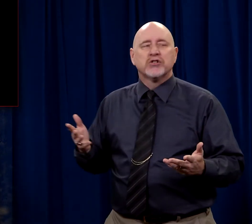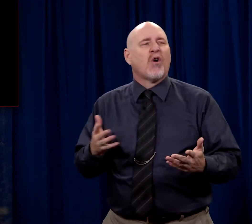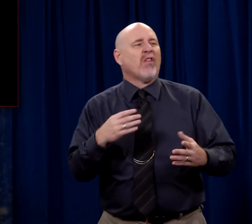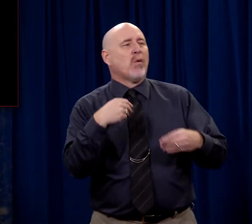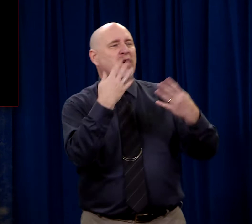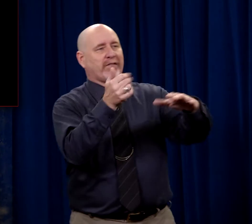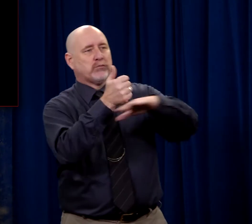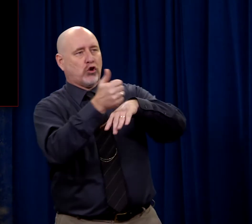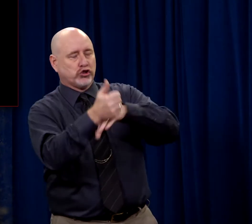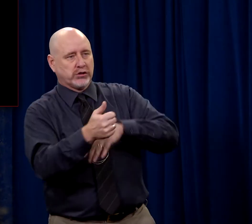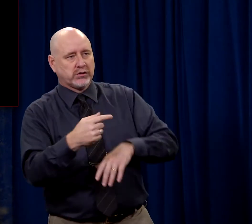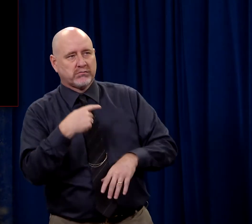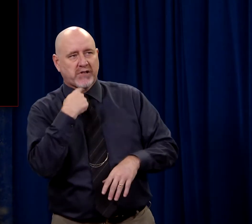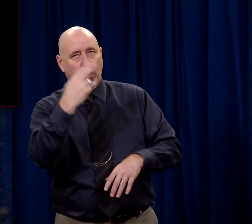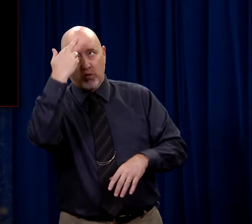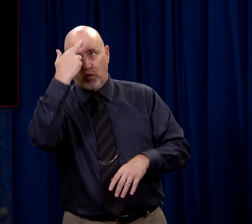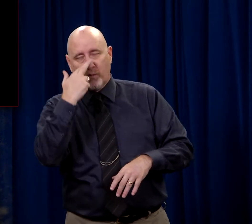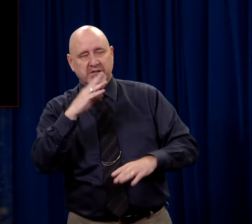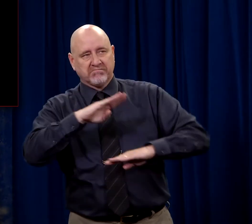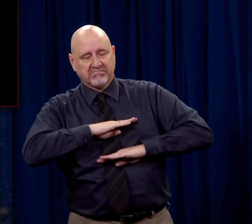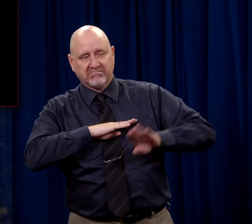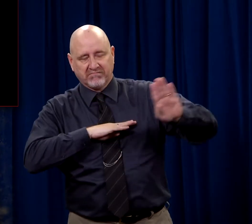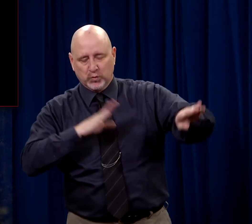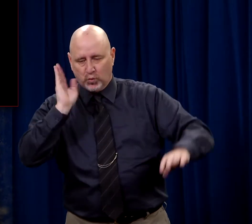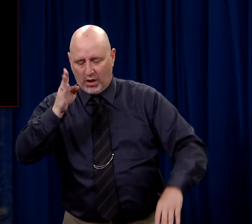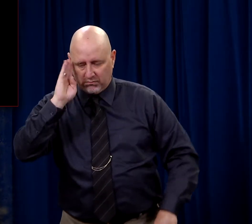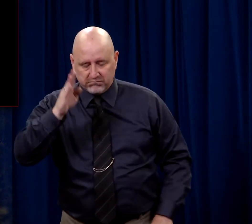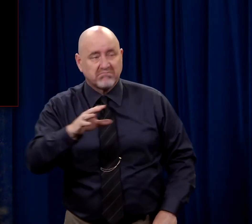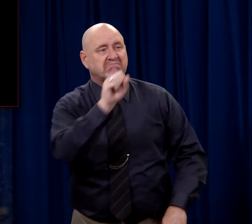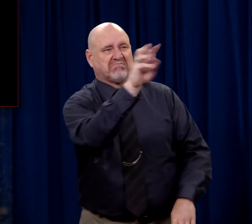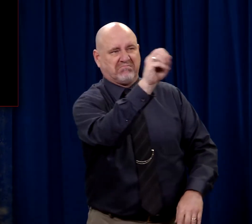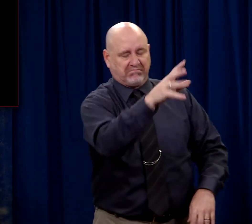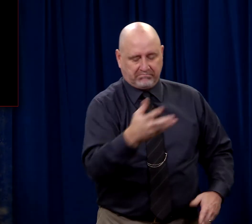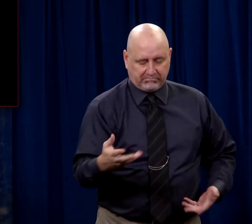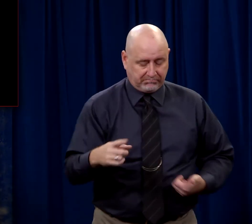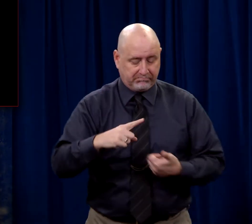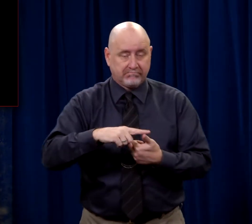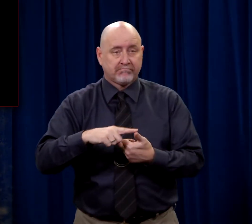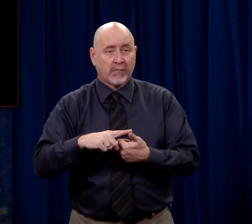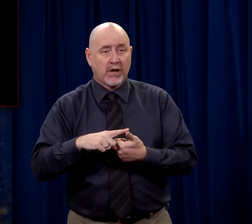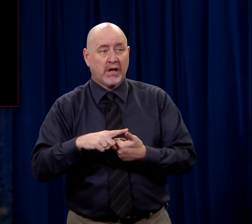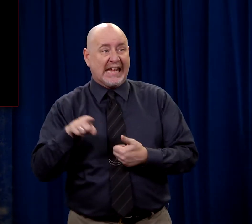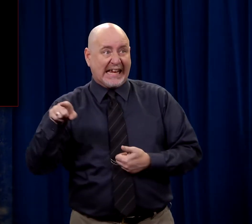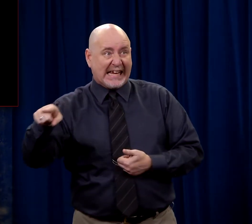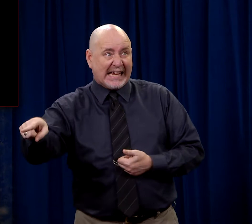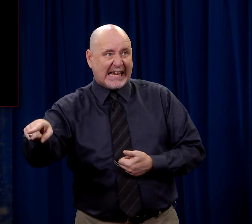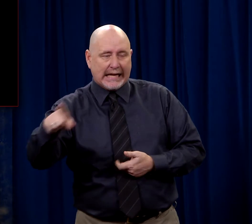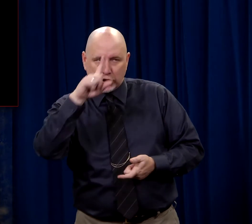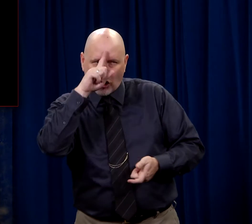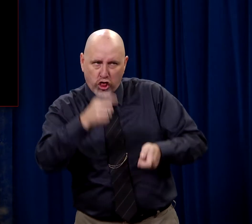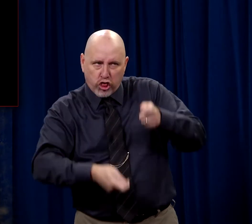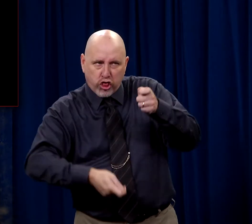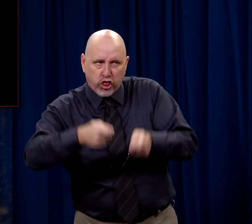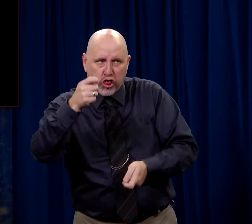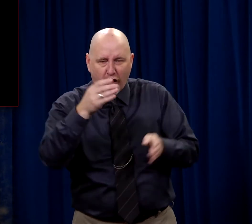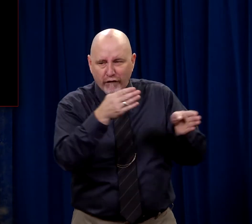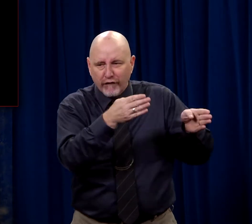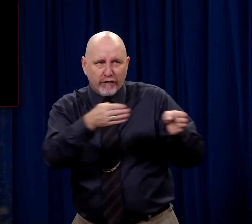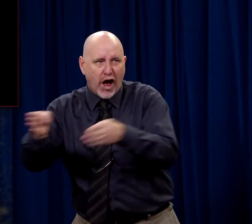charges then, they thought, to the Romans that will please the Romans. Here they are. Now he is perverting the nation,